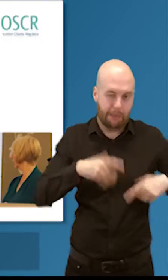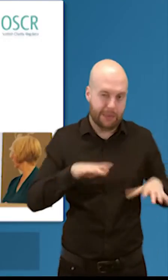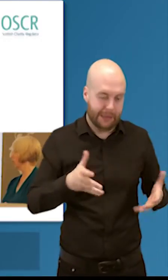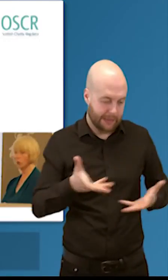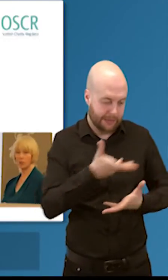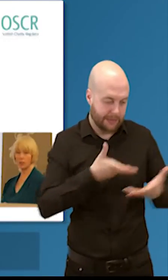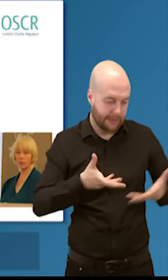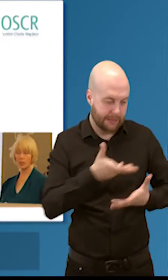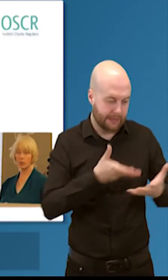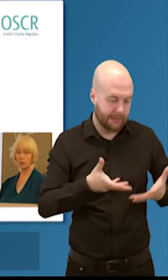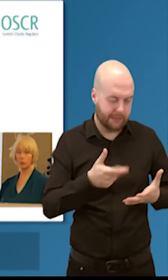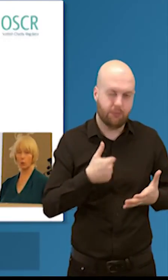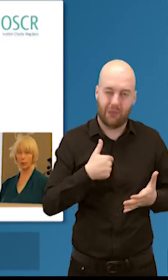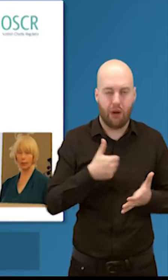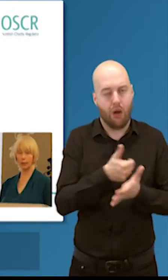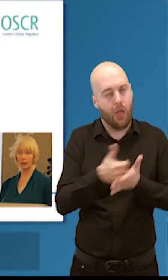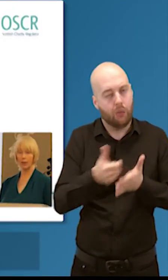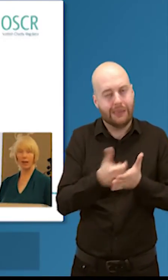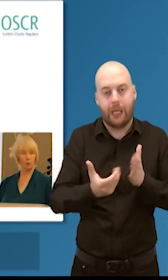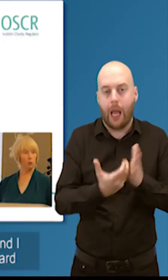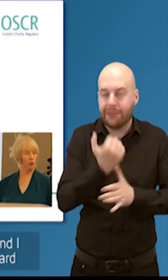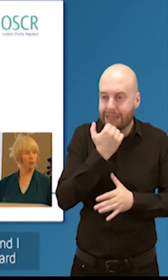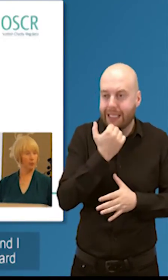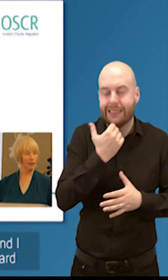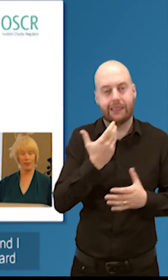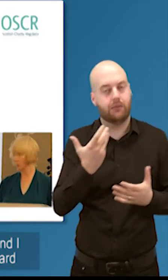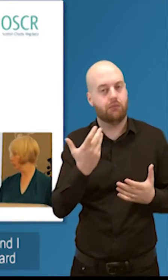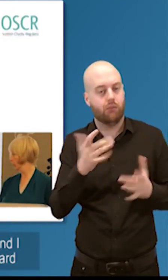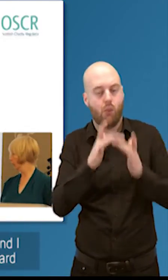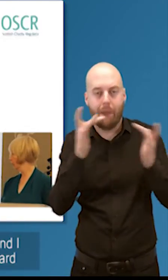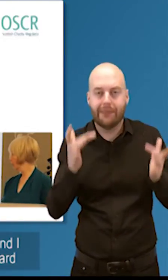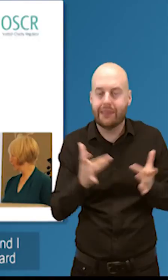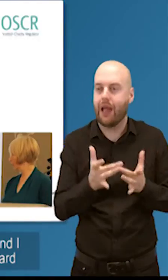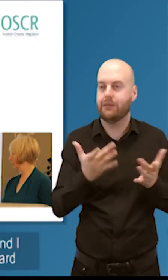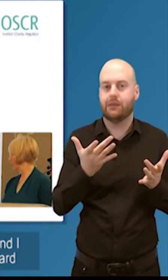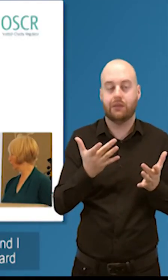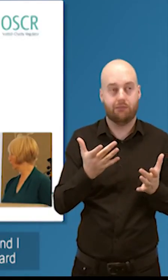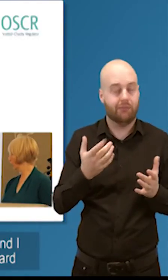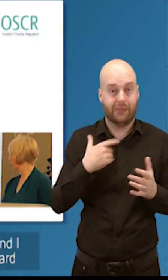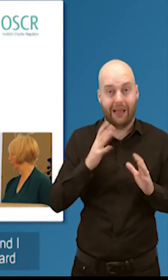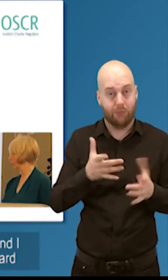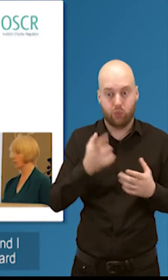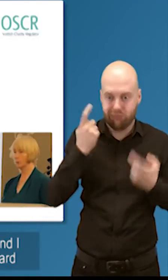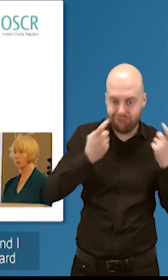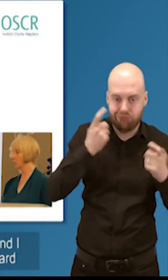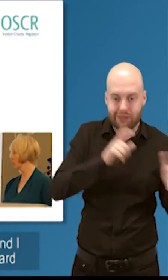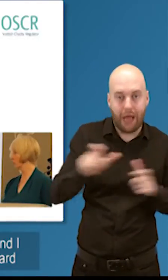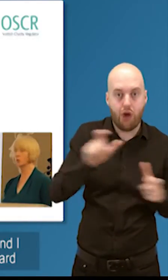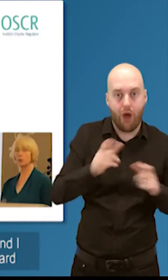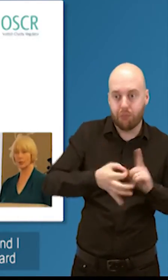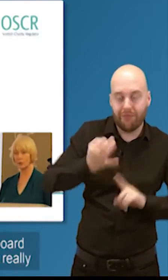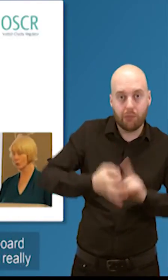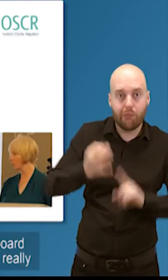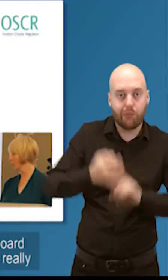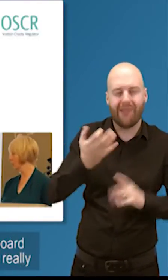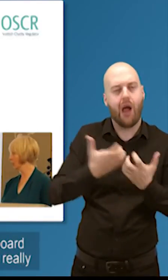actually get more of our services available online i know not everybody likes to be online and shona and were just talking earlier on about we've